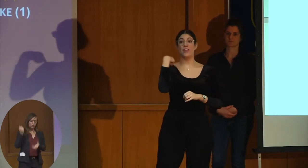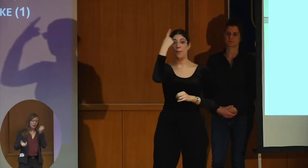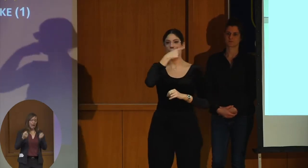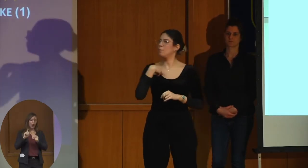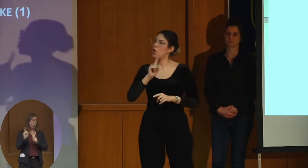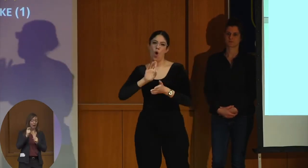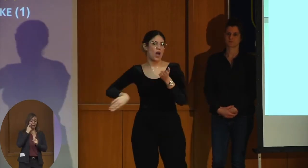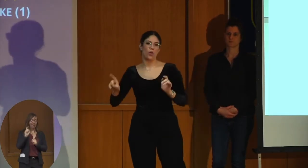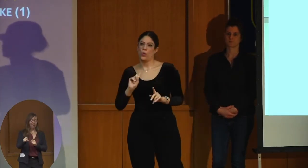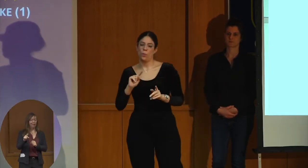as a pointing sign.